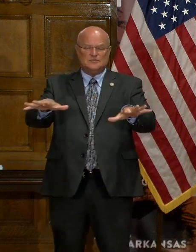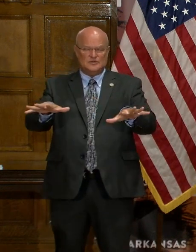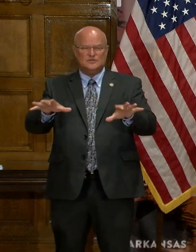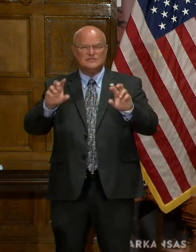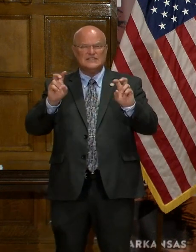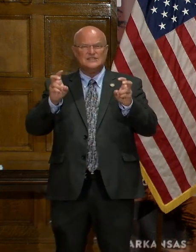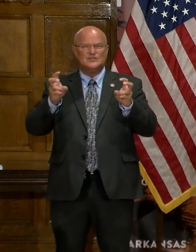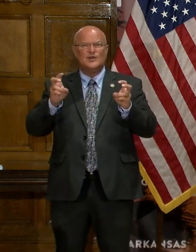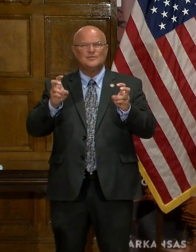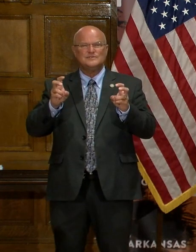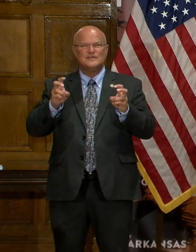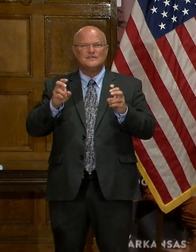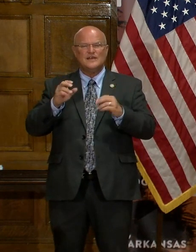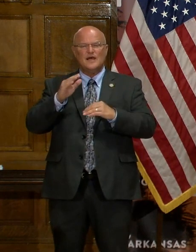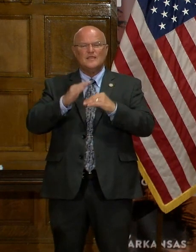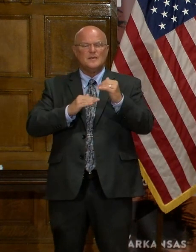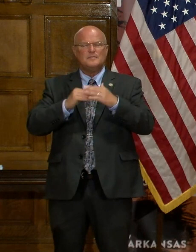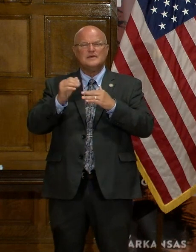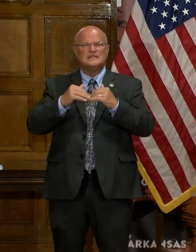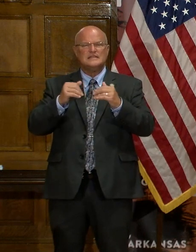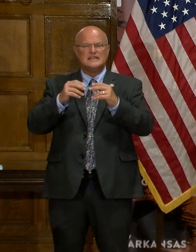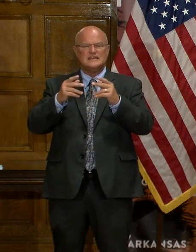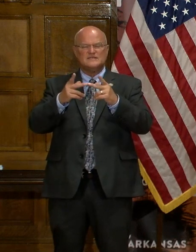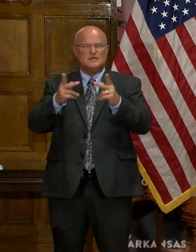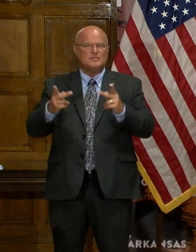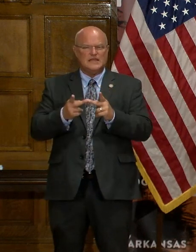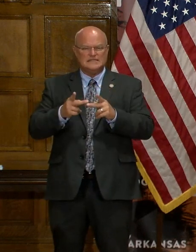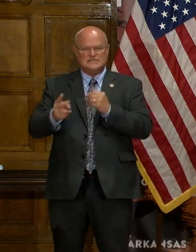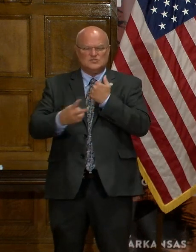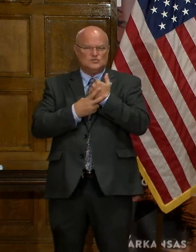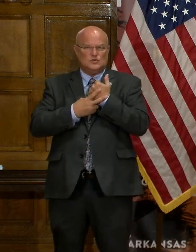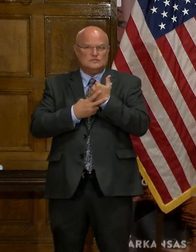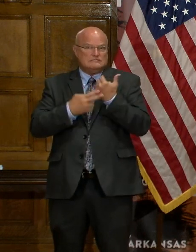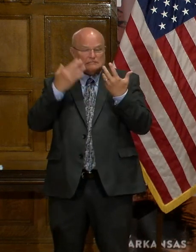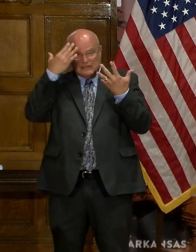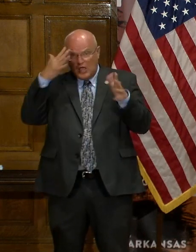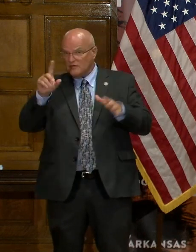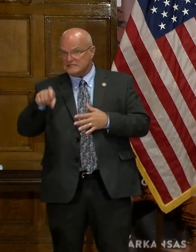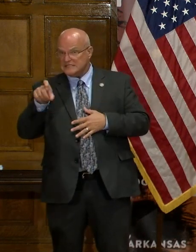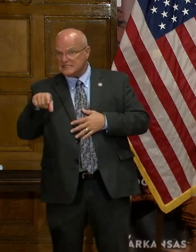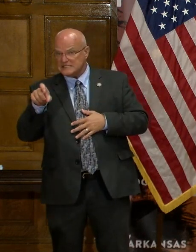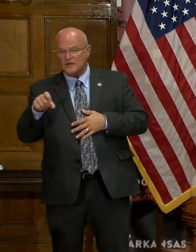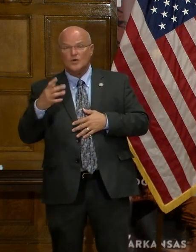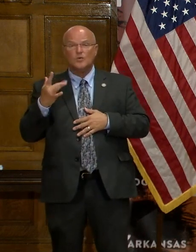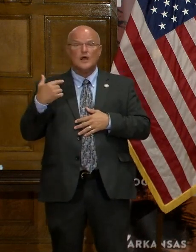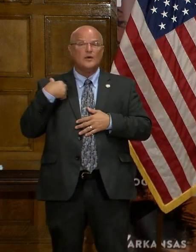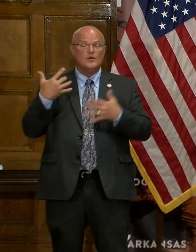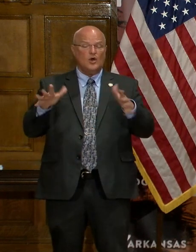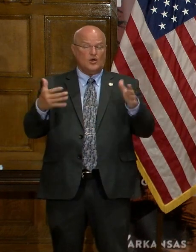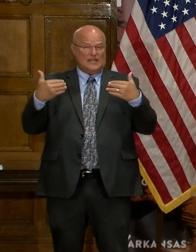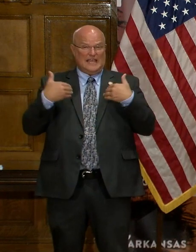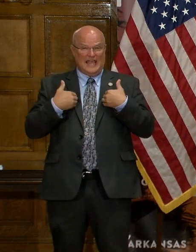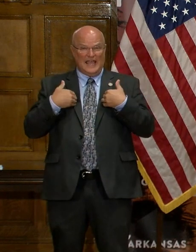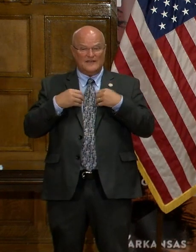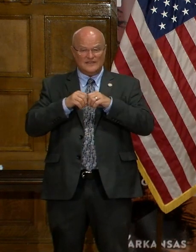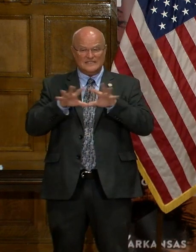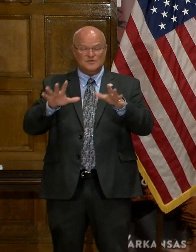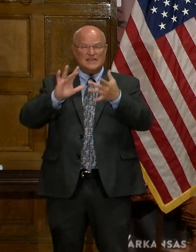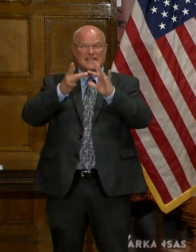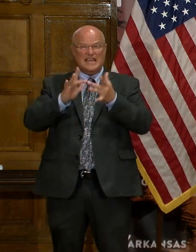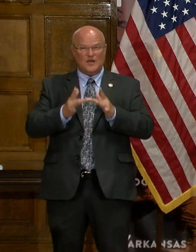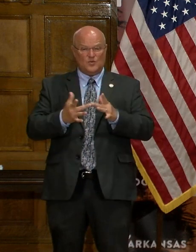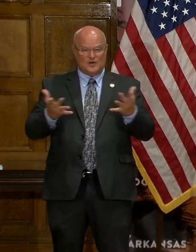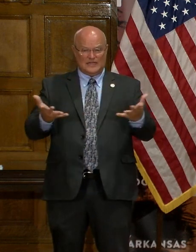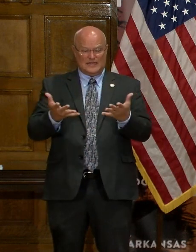terms of the building of facilities. I don't even know if that's necessary because we already have a distribution network.